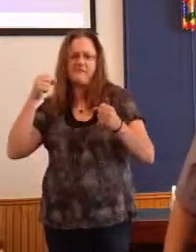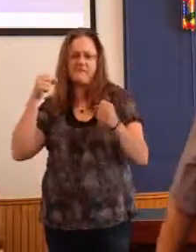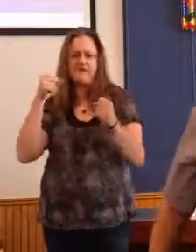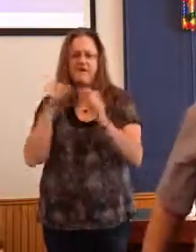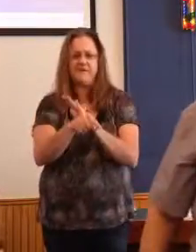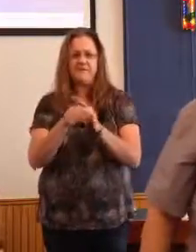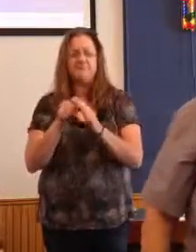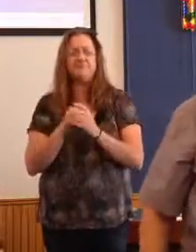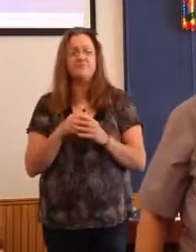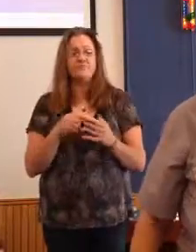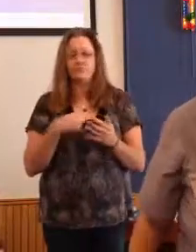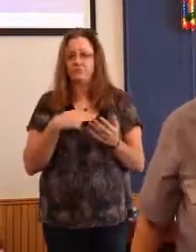Are you Caleb?